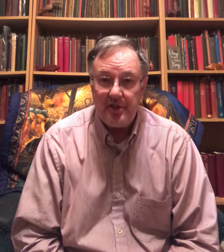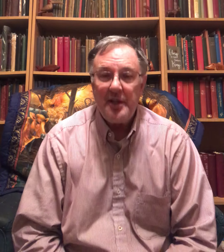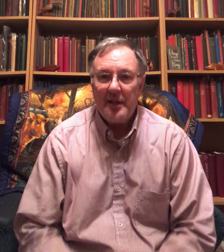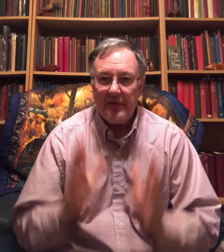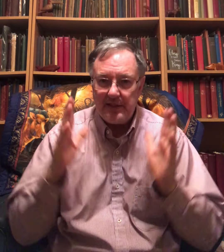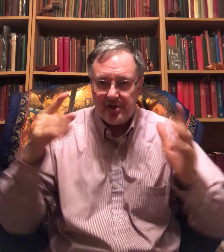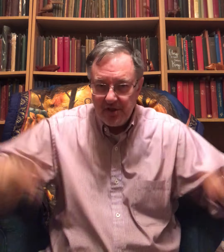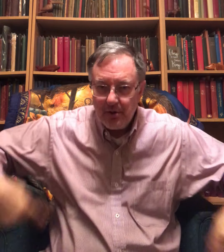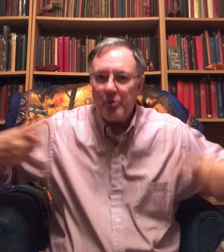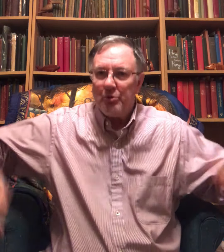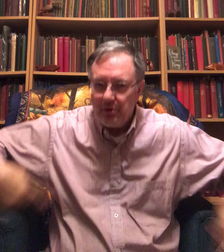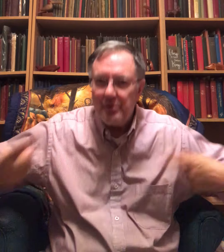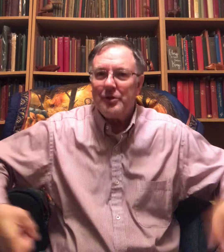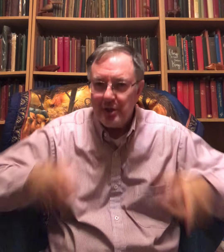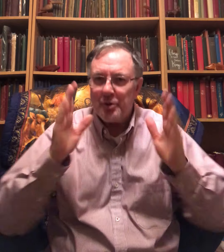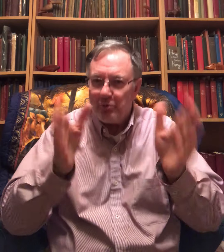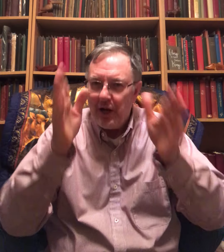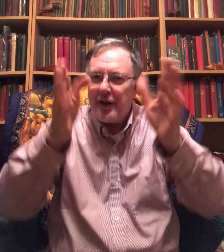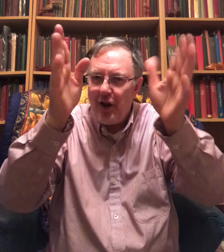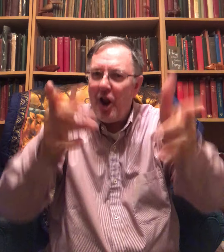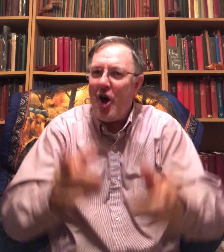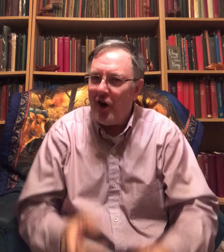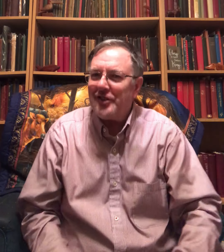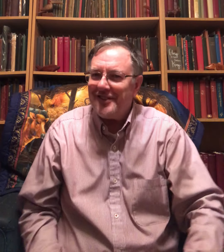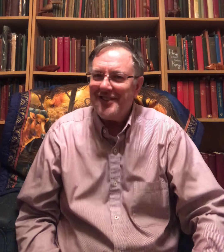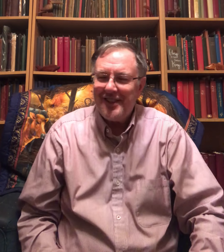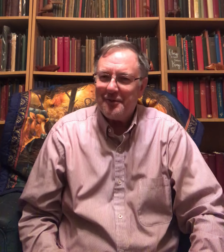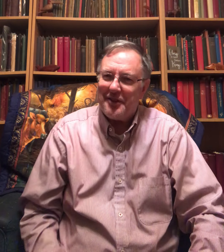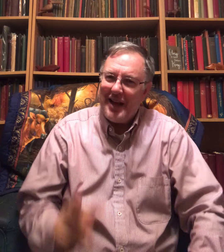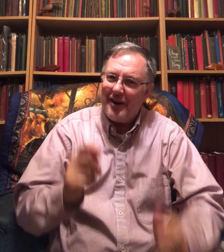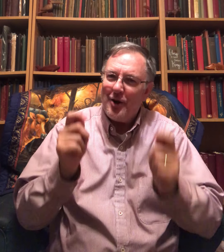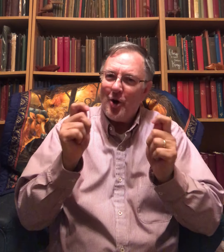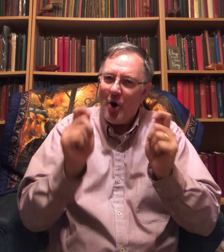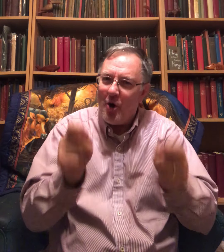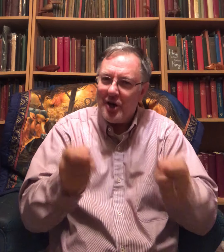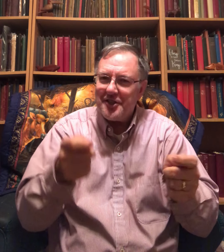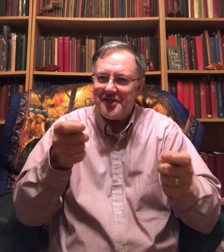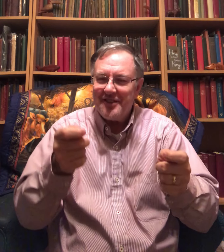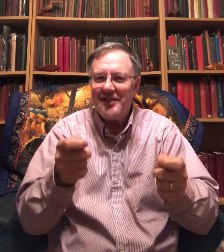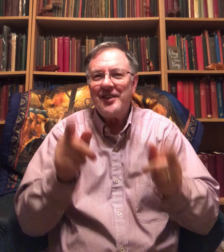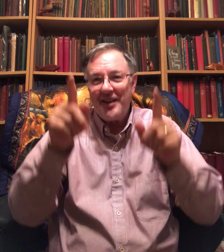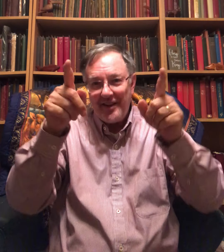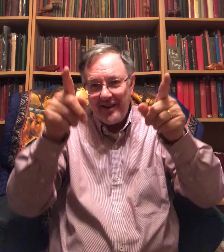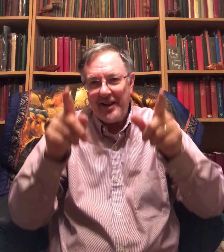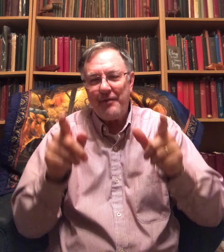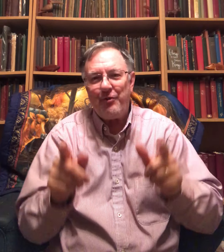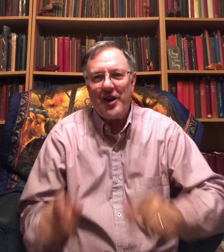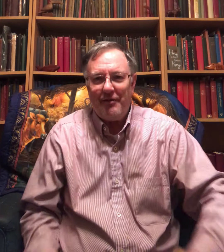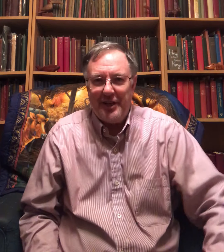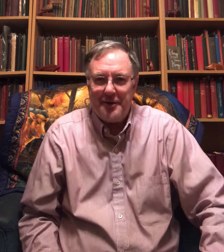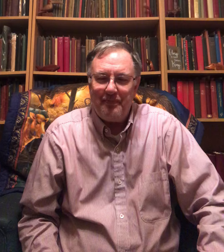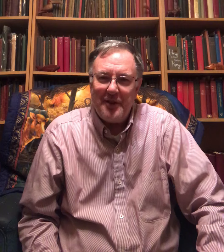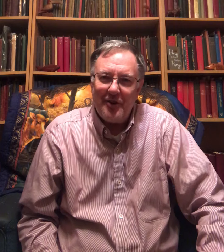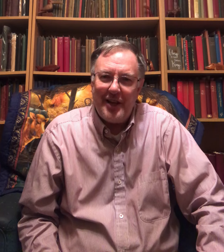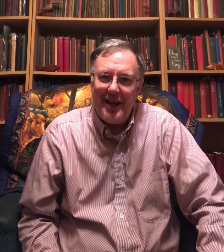that's running along with that horse in front of it. Okay?